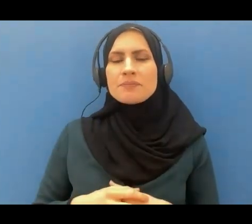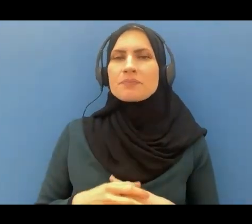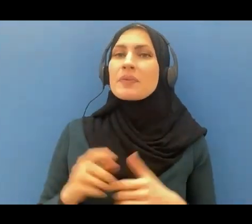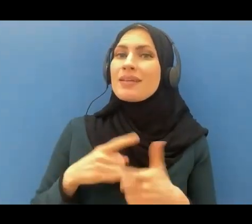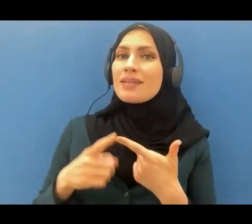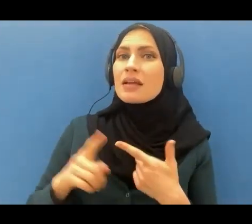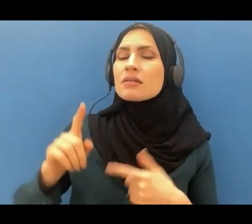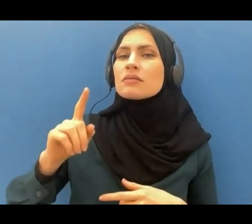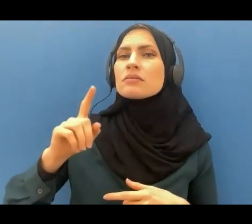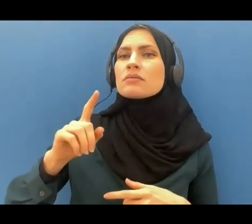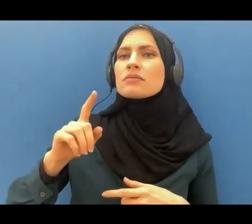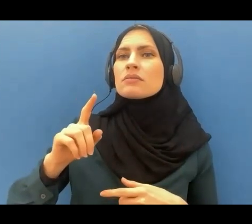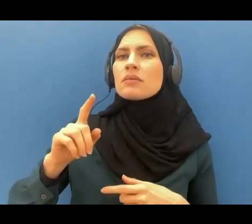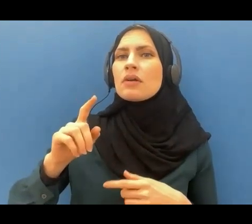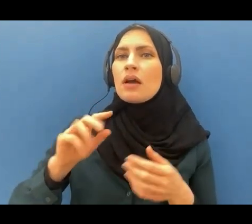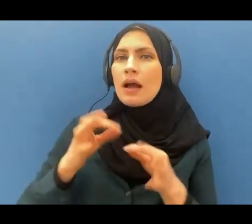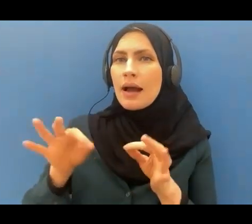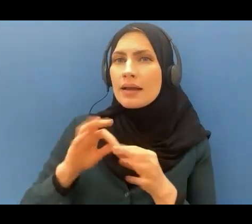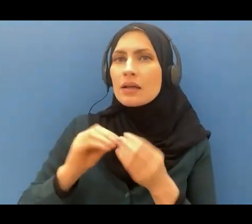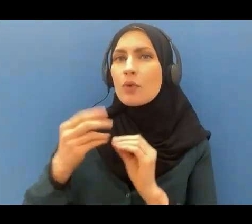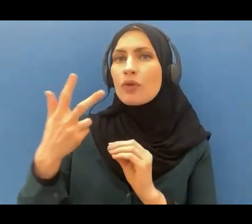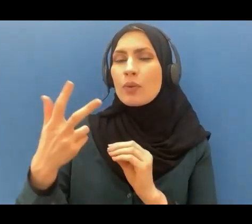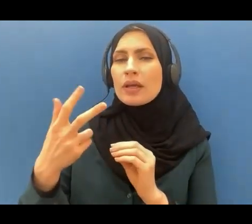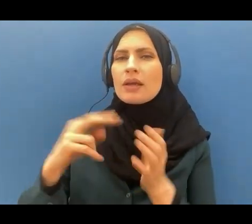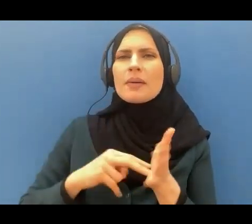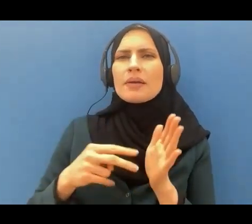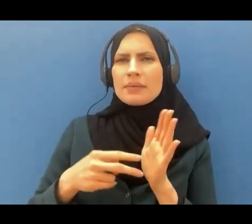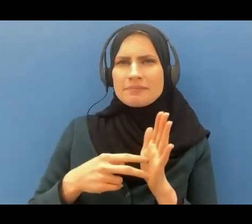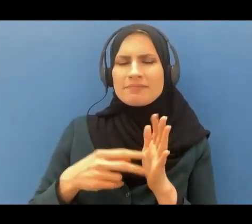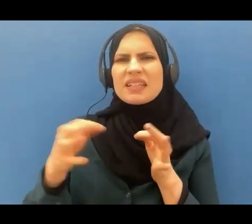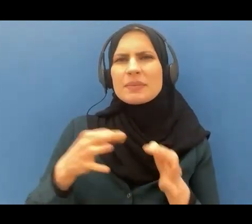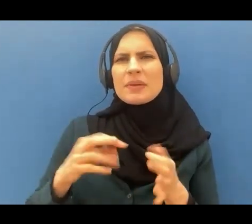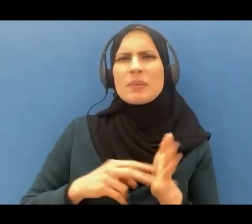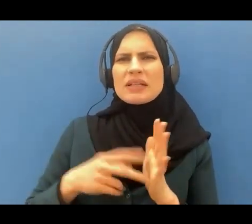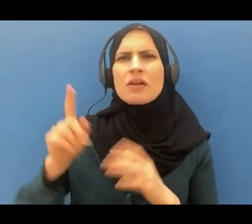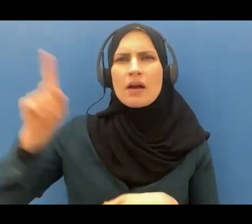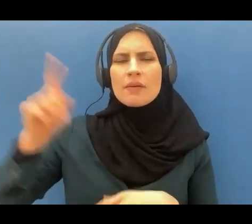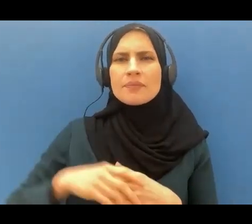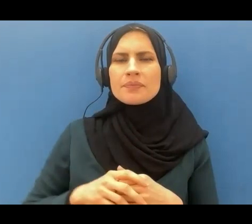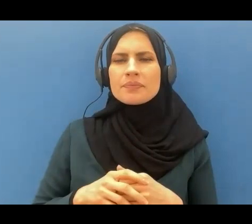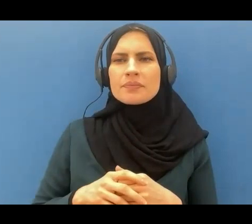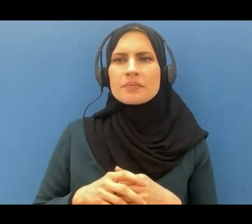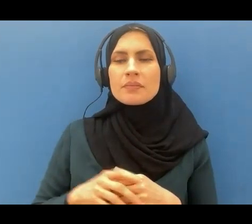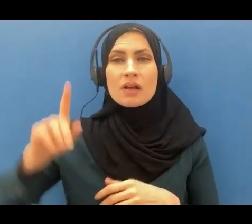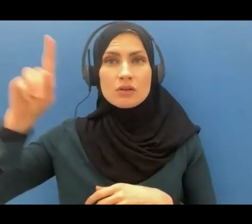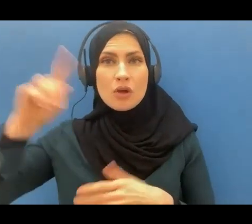it says the forgiver of sin which is Allah the accepting